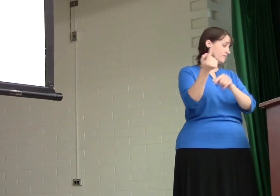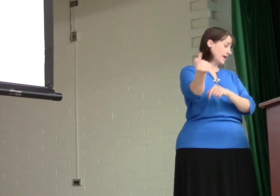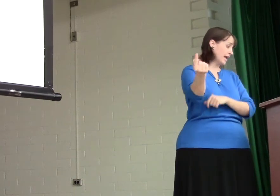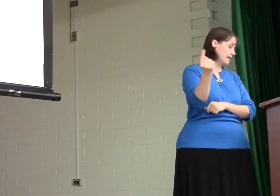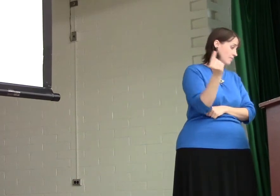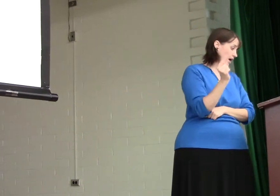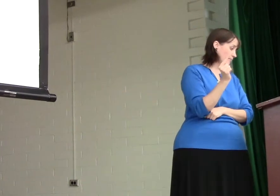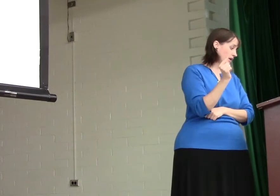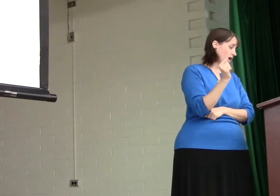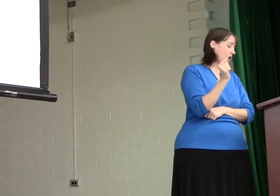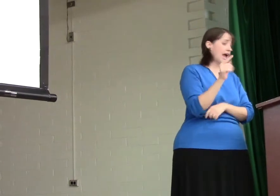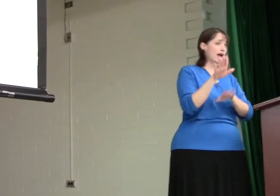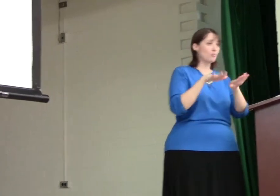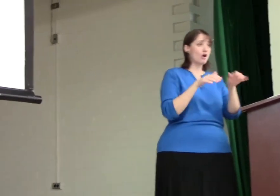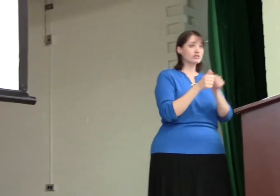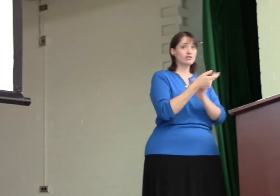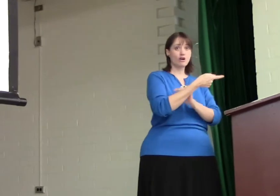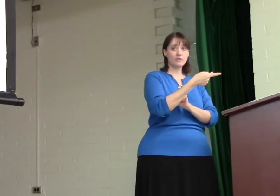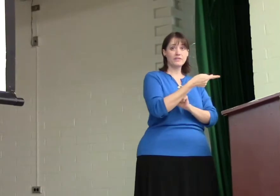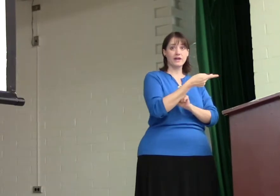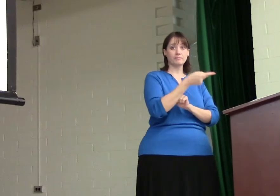came up and walked along with them.